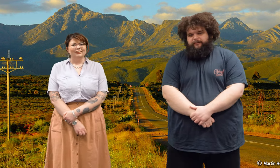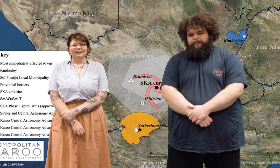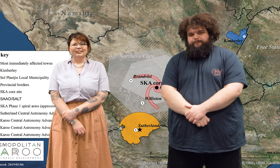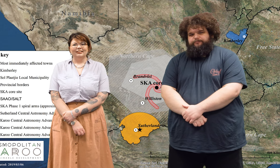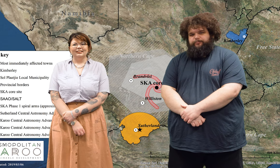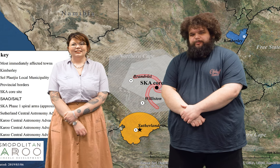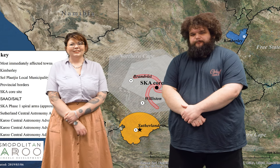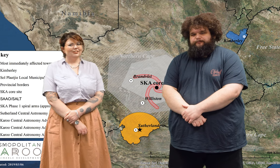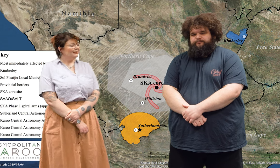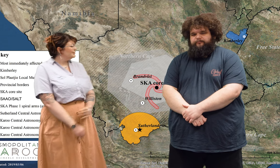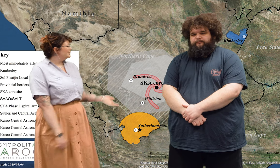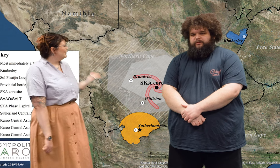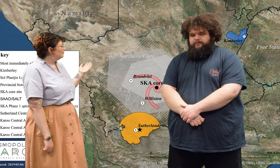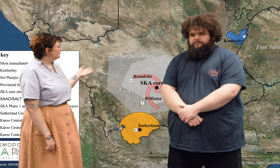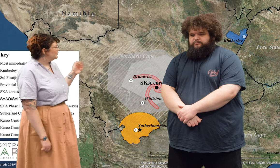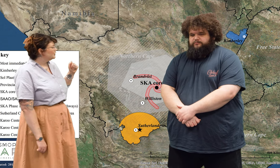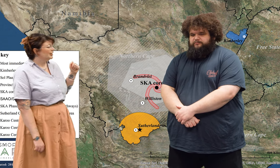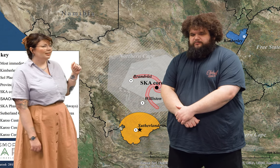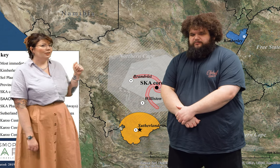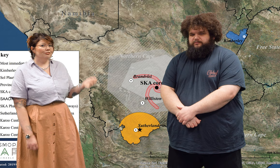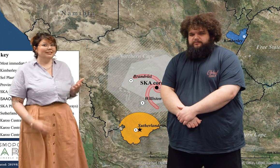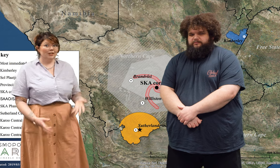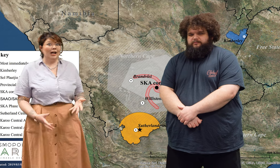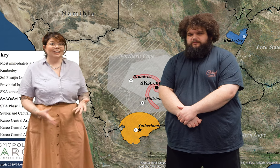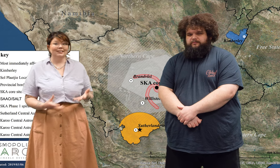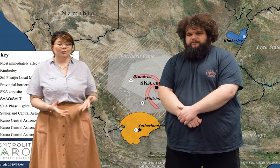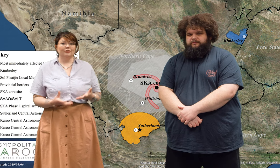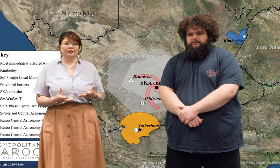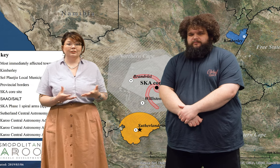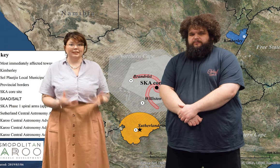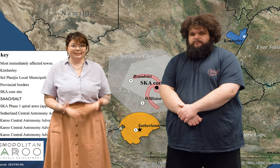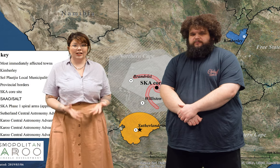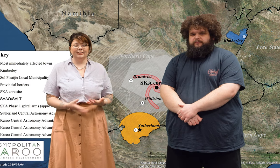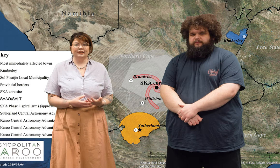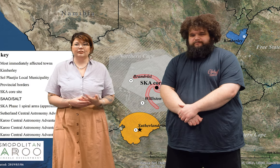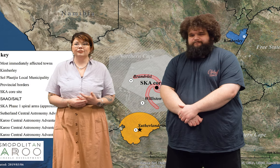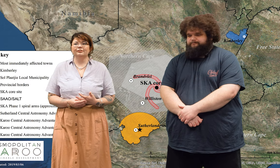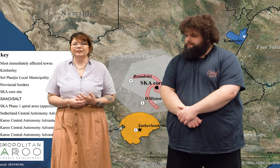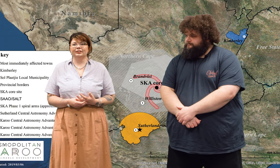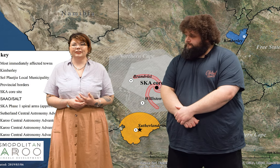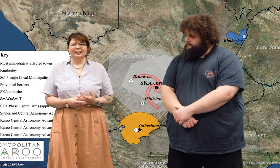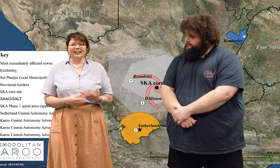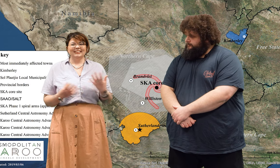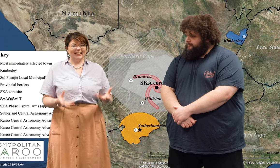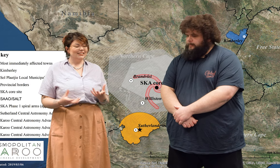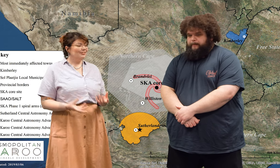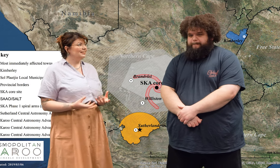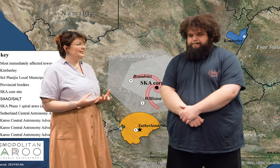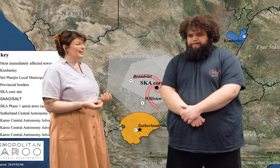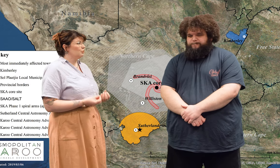Yeah, so here is an image of the size of the site in the Karu region. It's estimated to take up